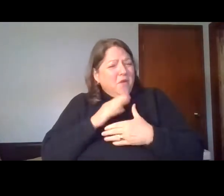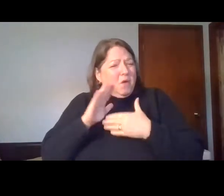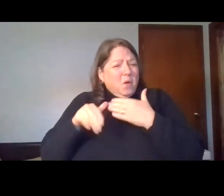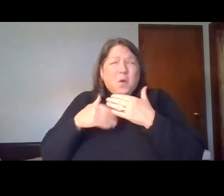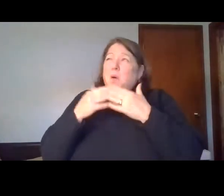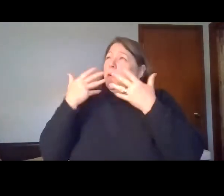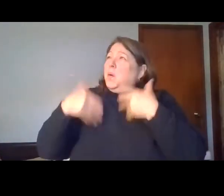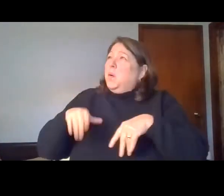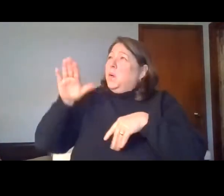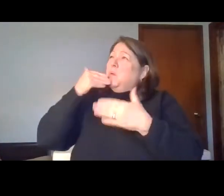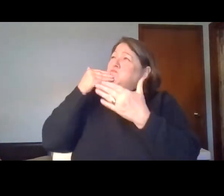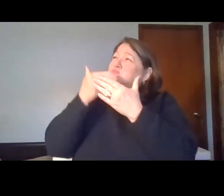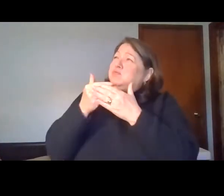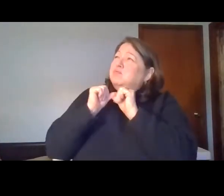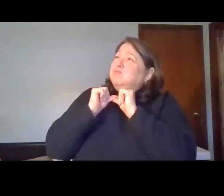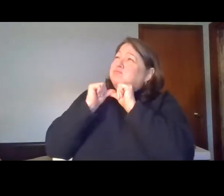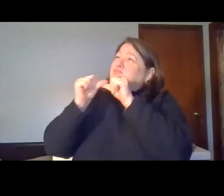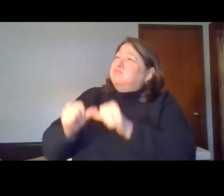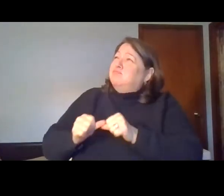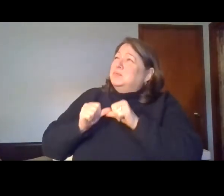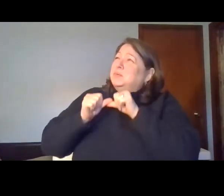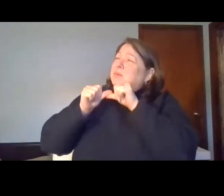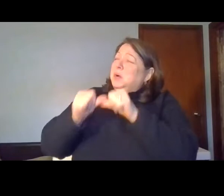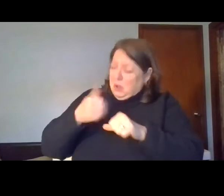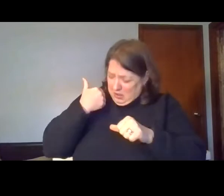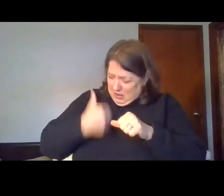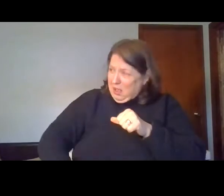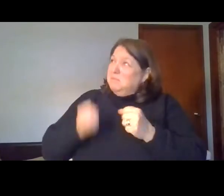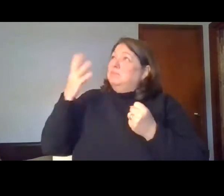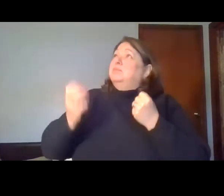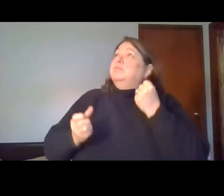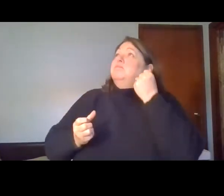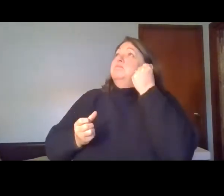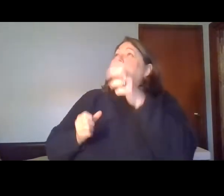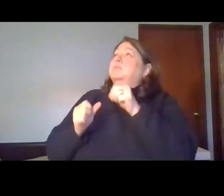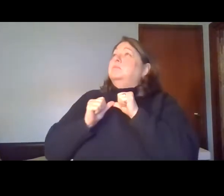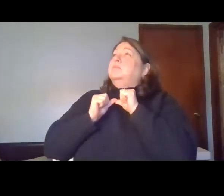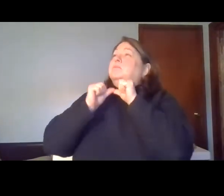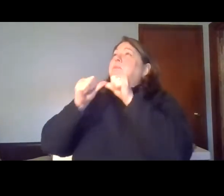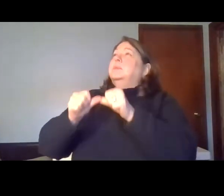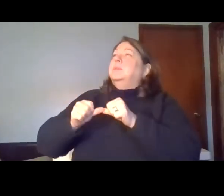your goodness I will keep on singing.